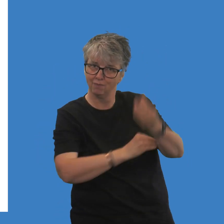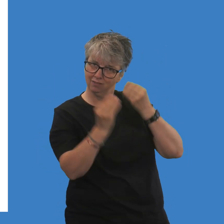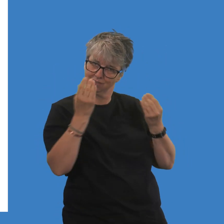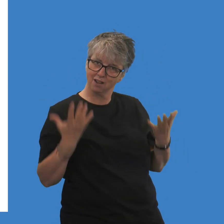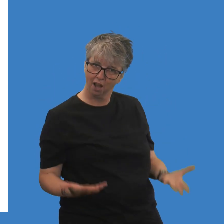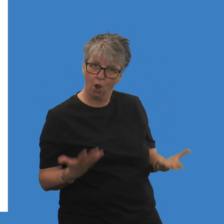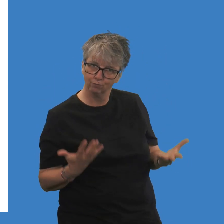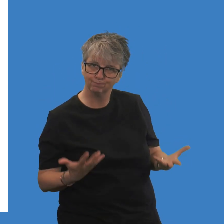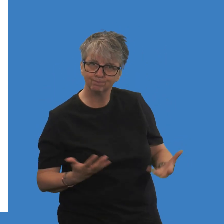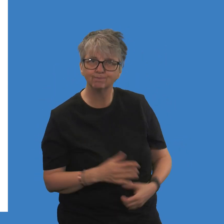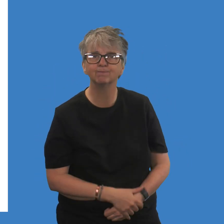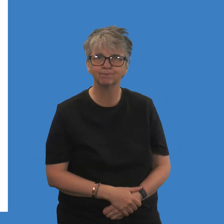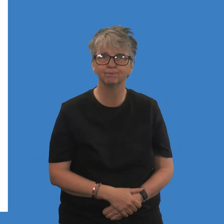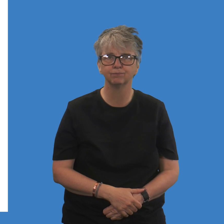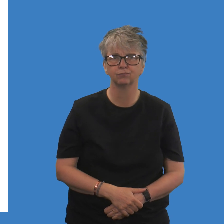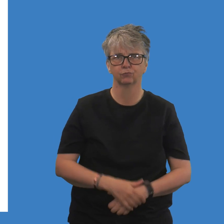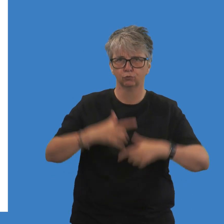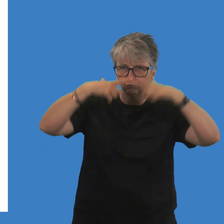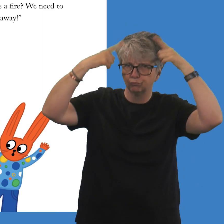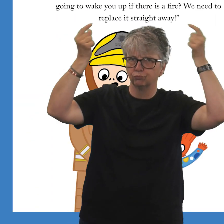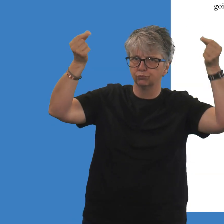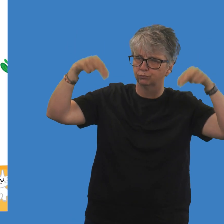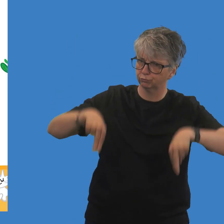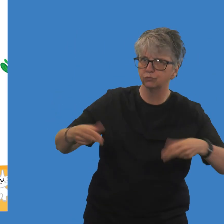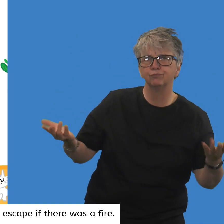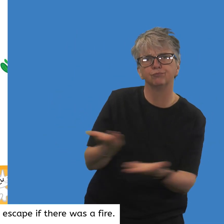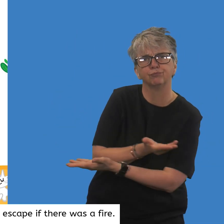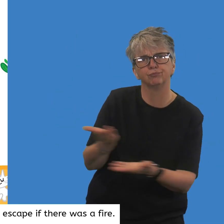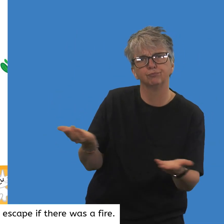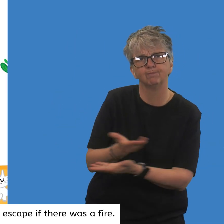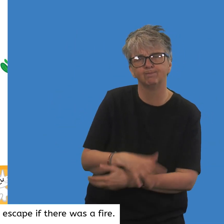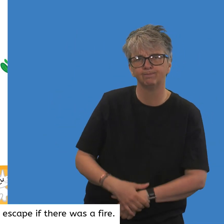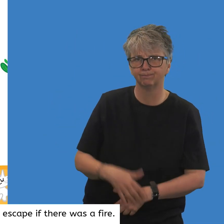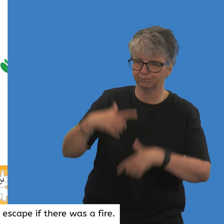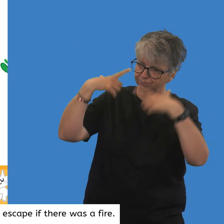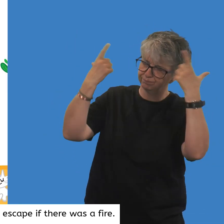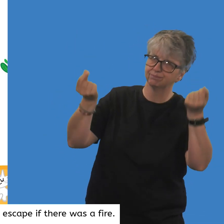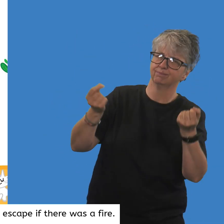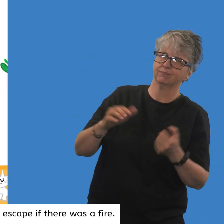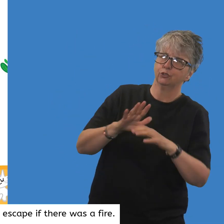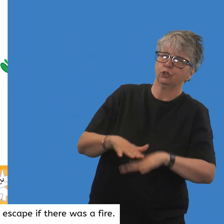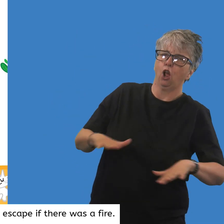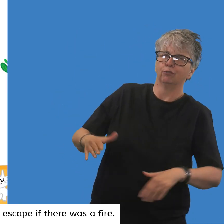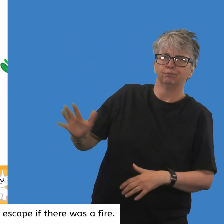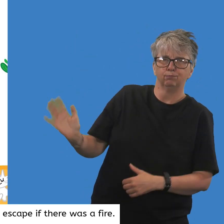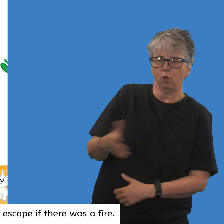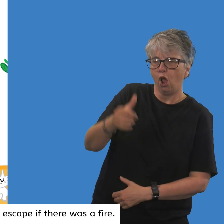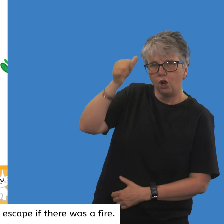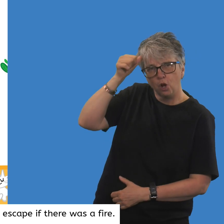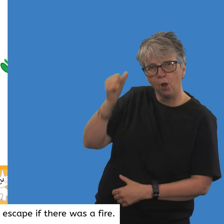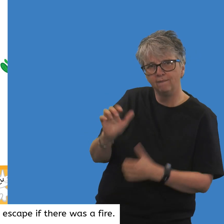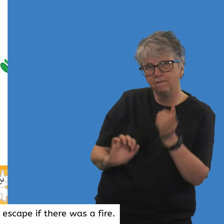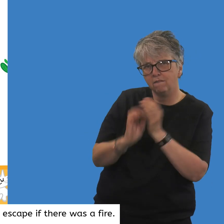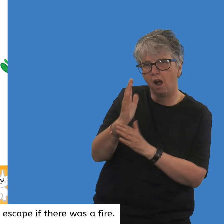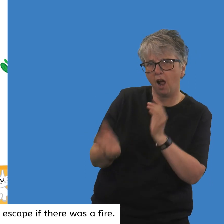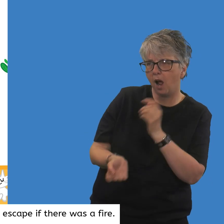up if there is a fire? We need to replace it straight away. In the living room, Nora was talking to Frankie about how to